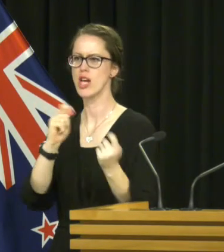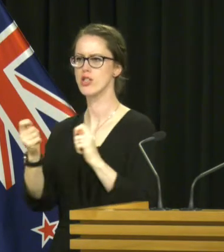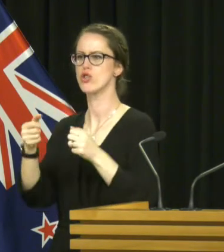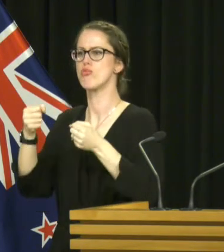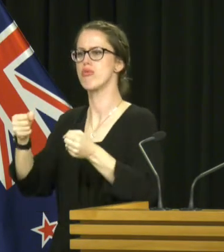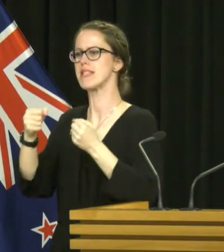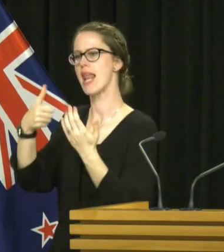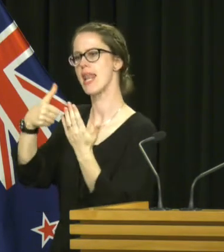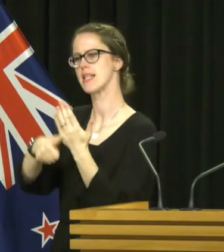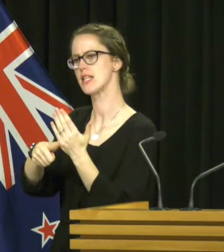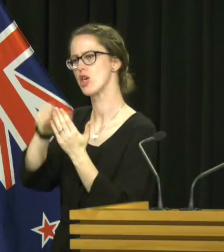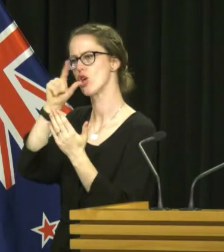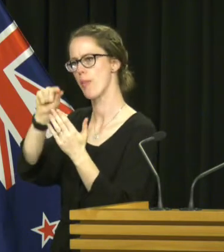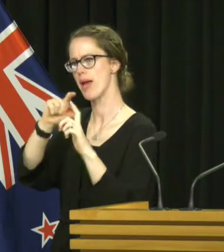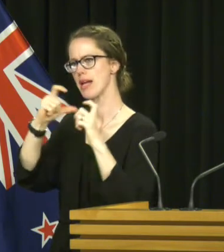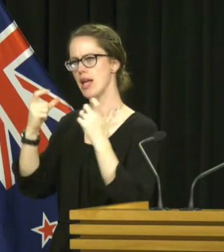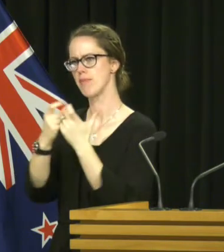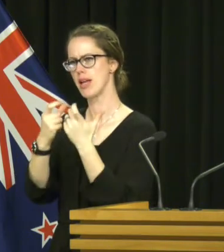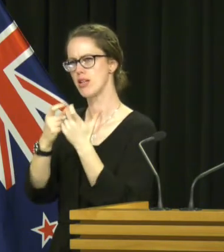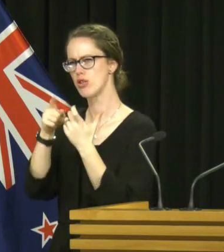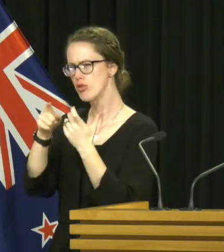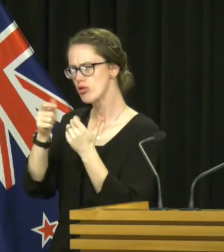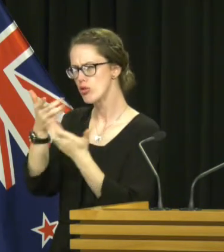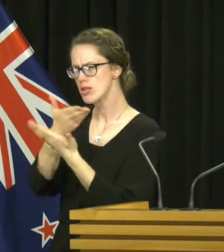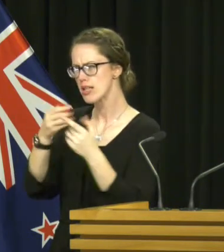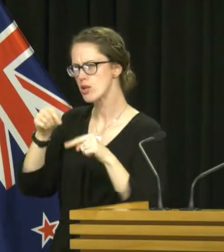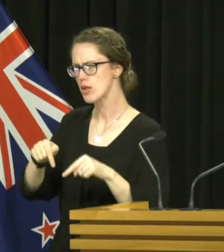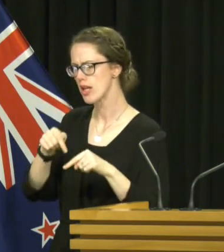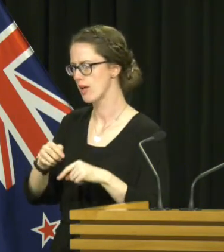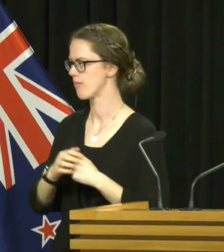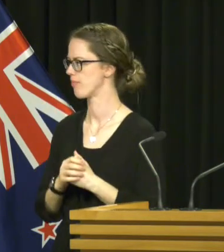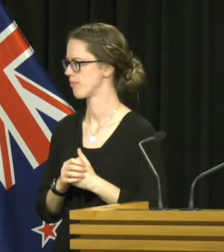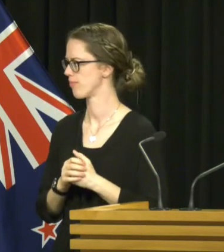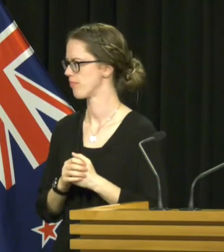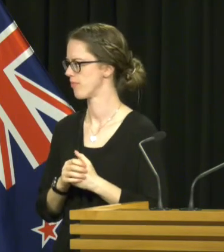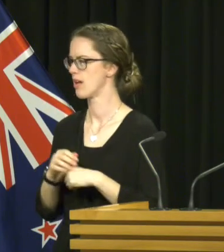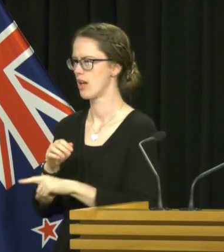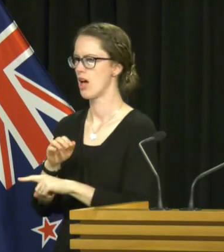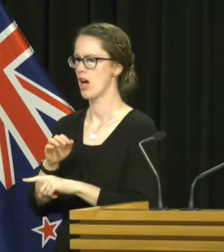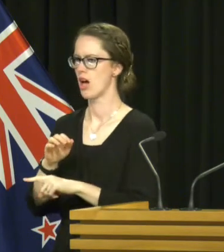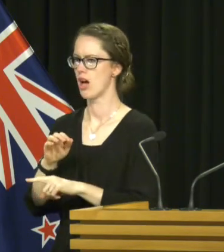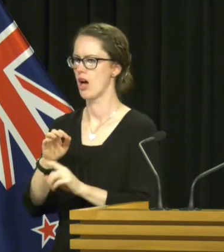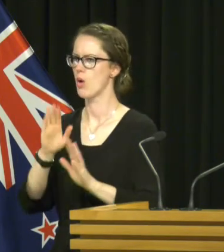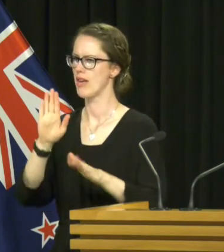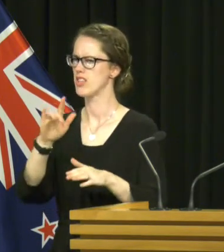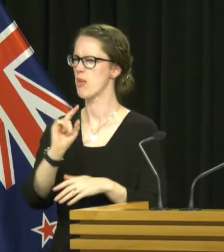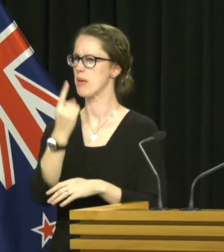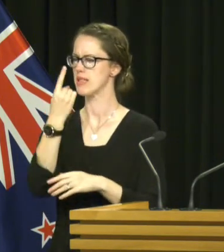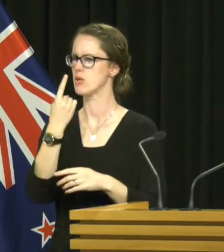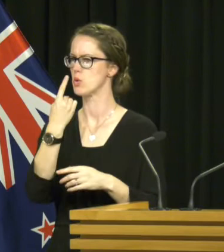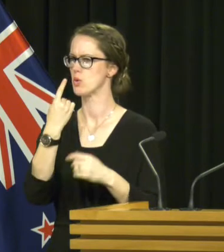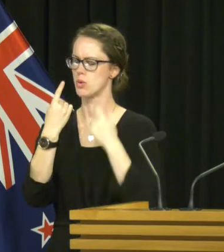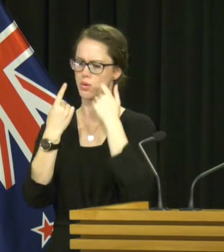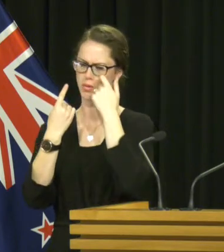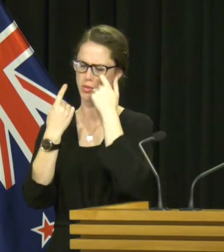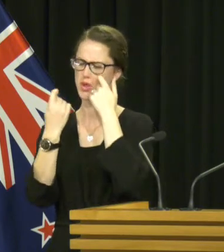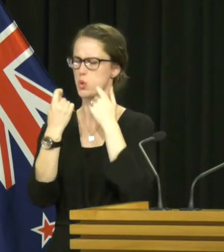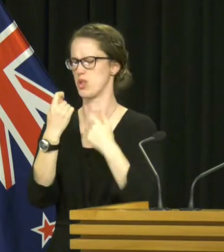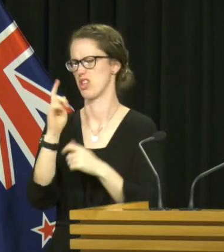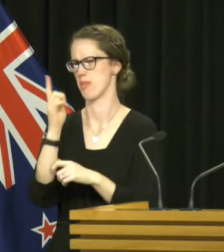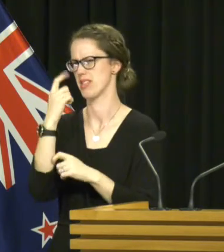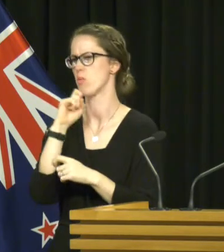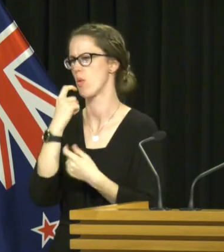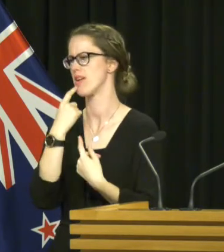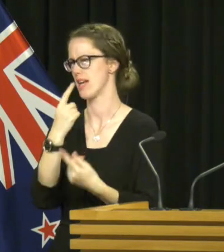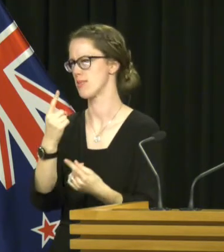could be a cabinet buy. Did you discuss that today? Yeah, I'll leave the Minister. I imagine it won't be too long at all before the Minister